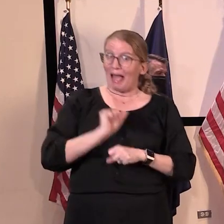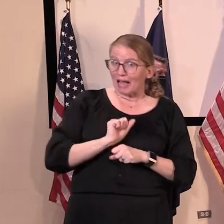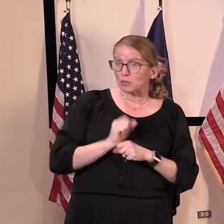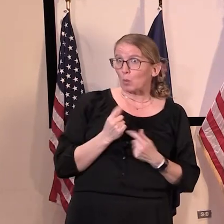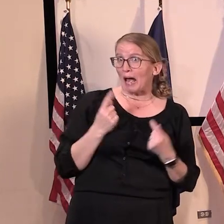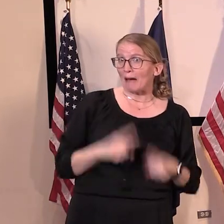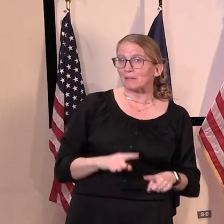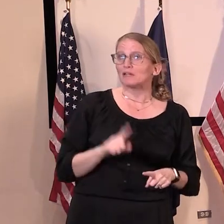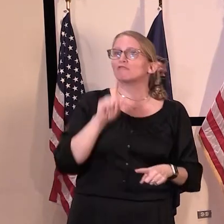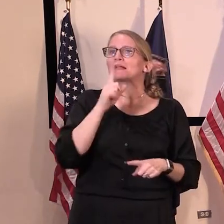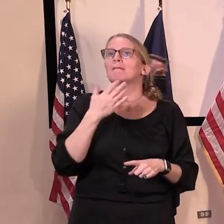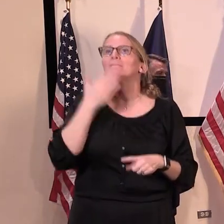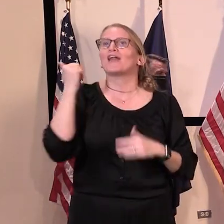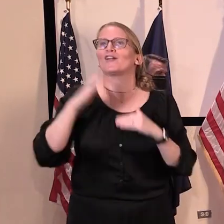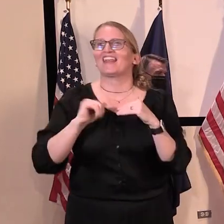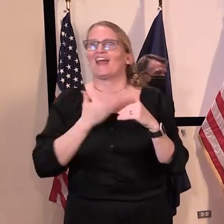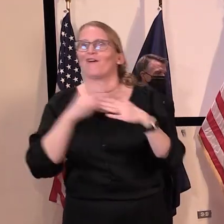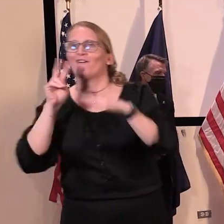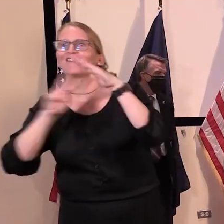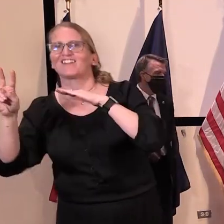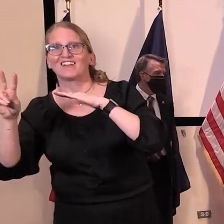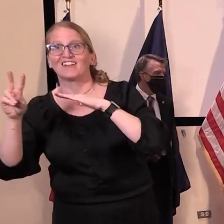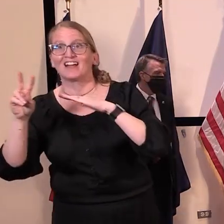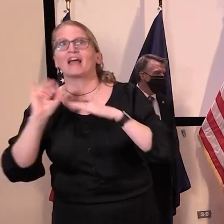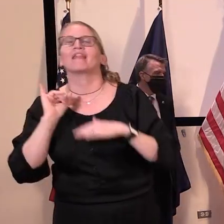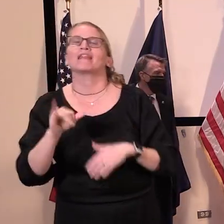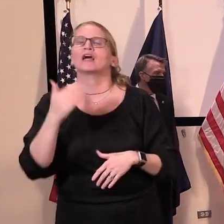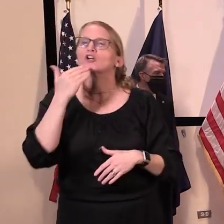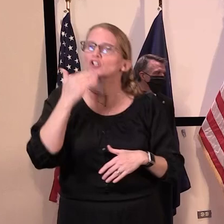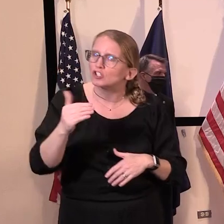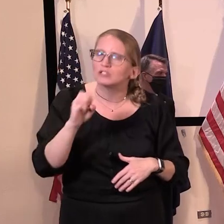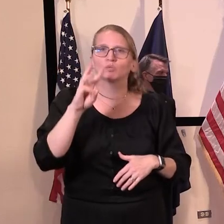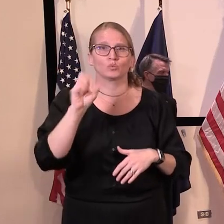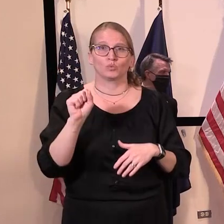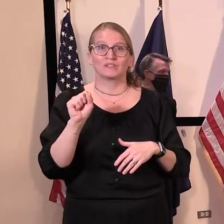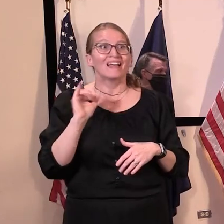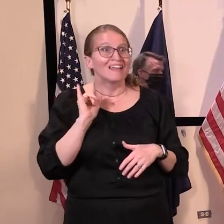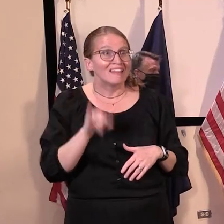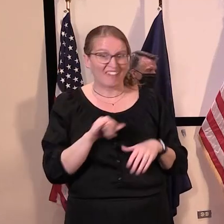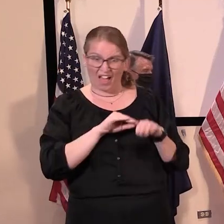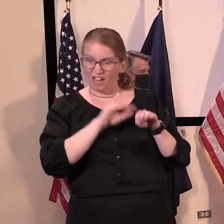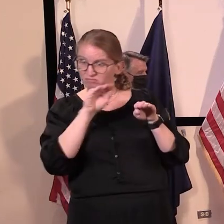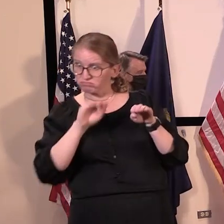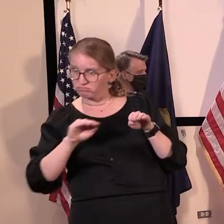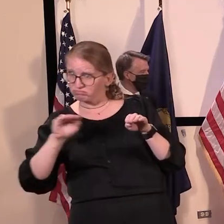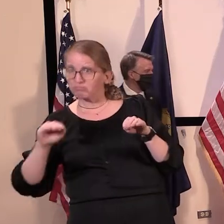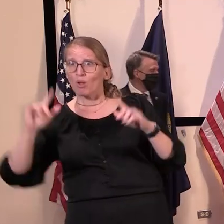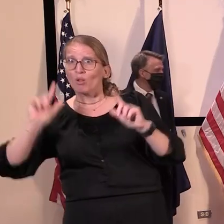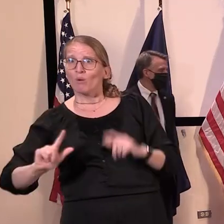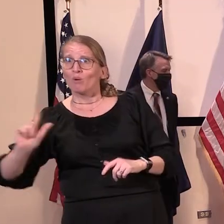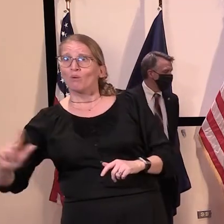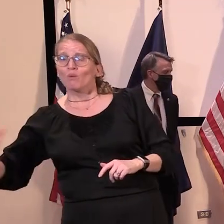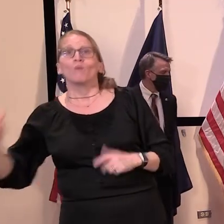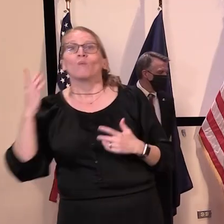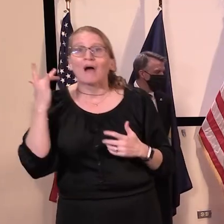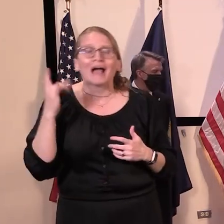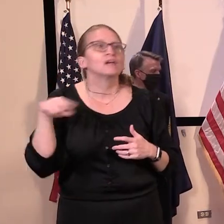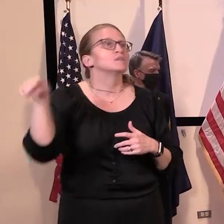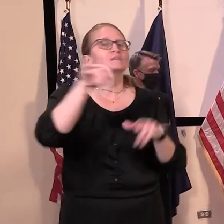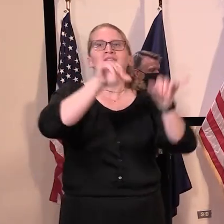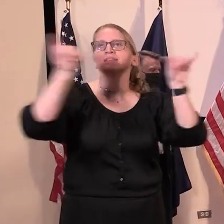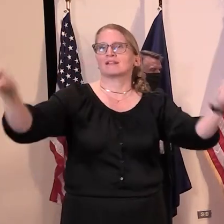Again, this is very good news, and again, is clearly connected to the social distancing that Vermonters continue to practice.